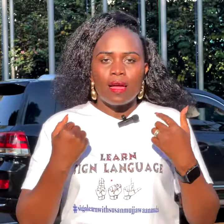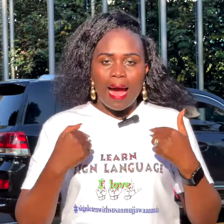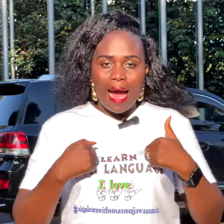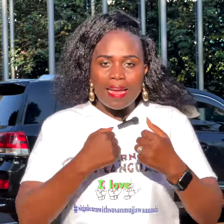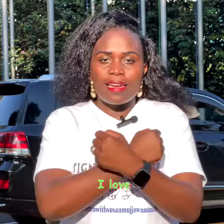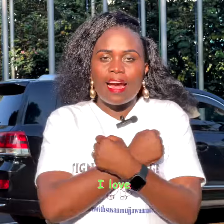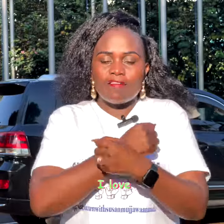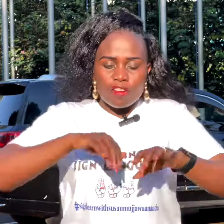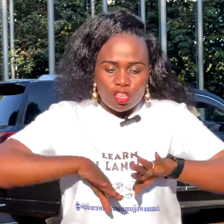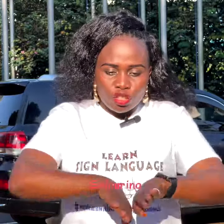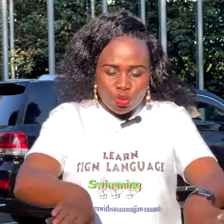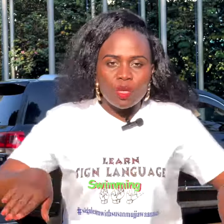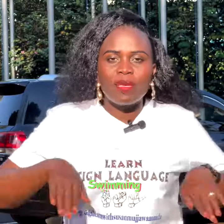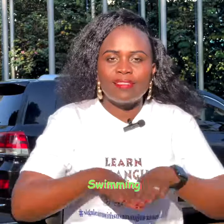I love swimming.